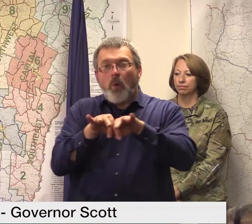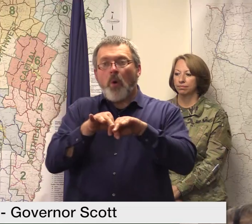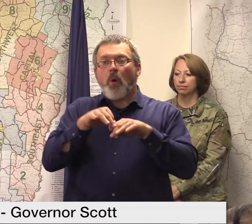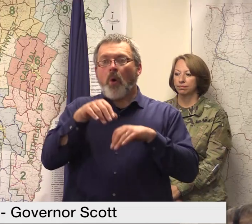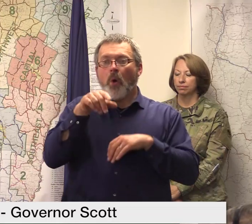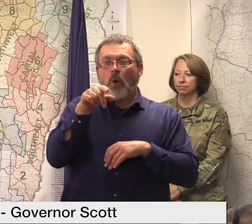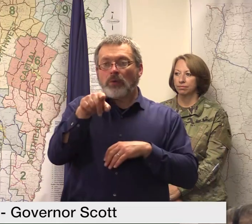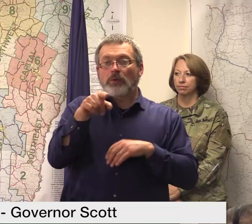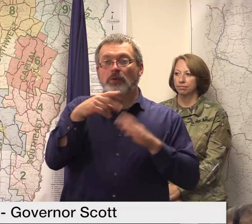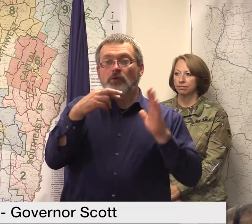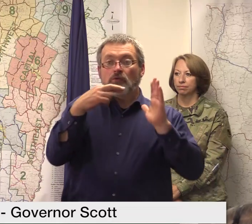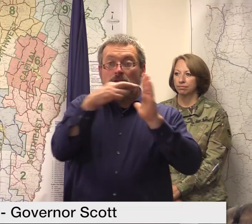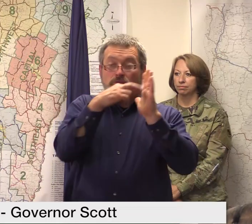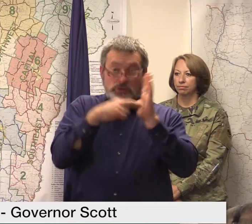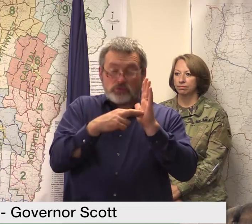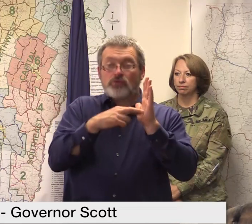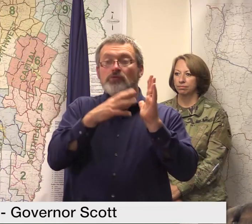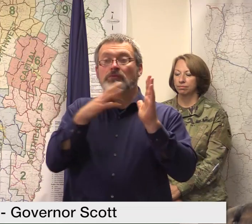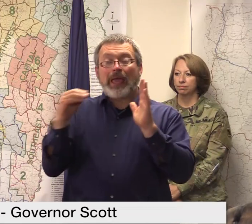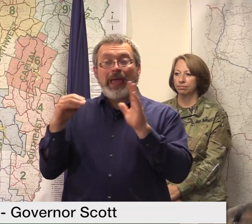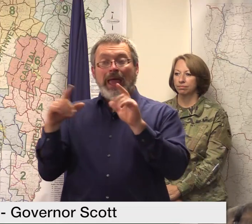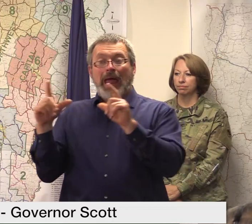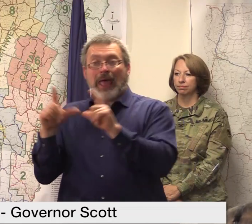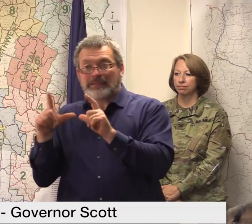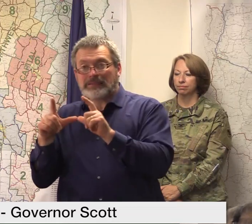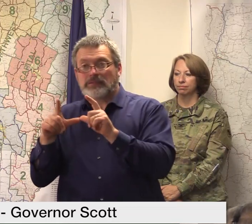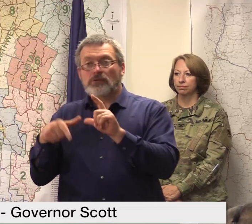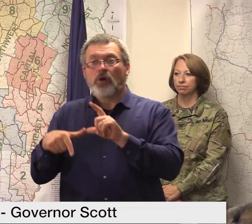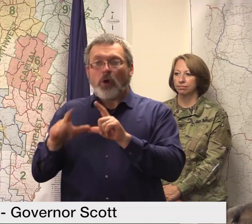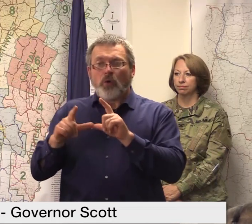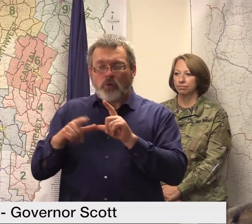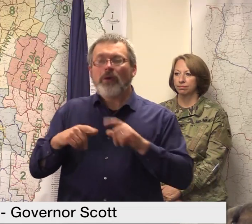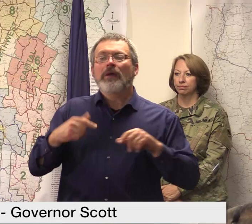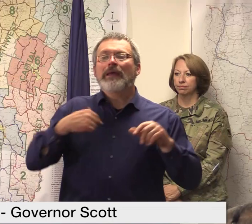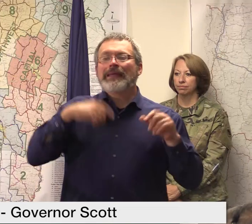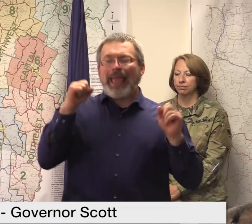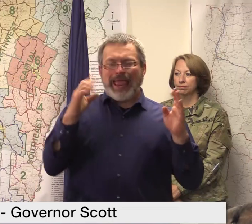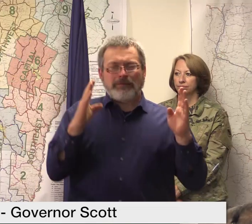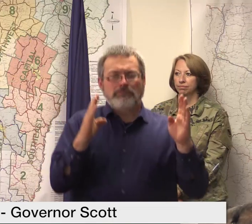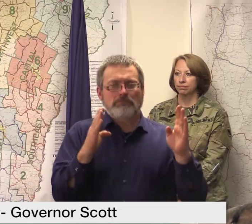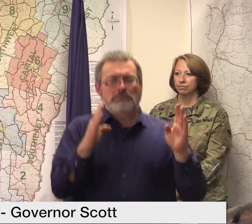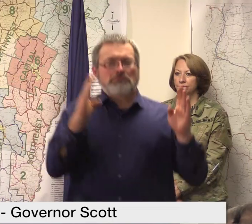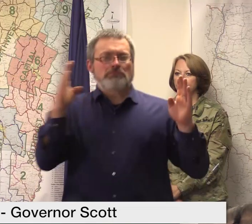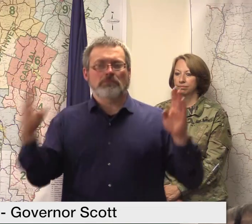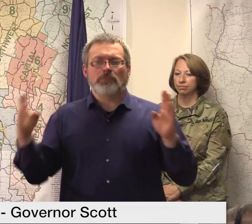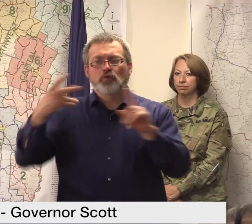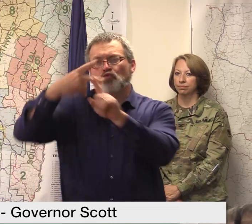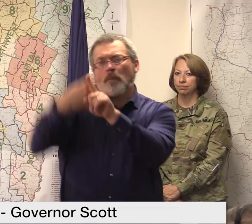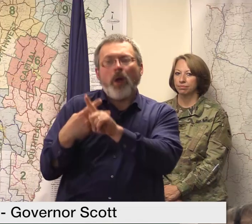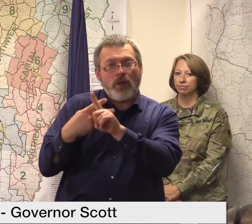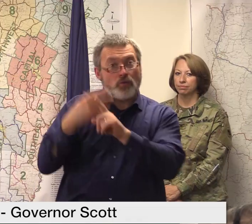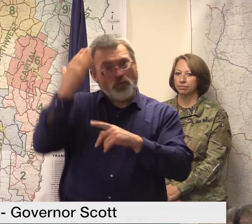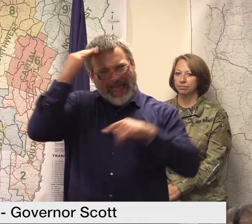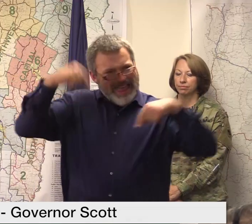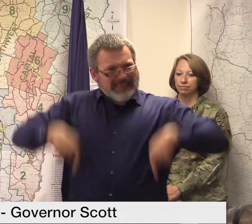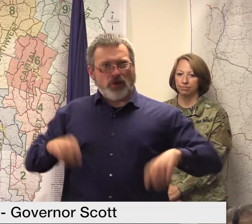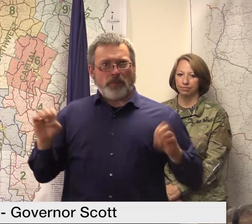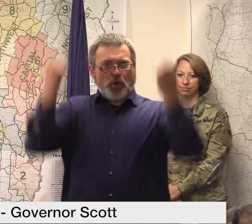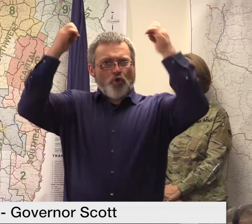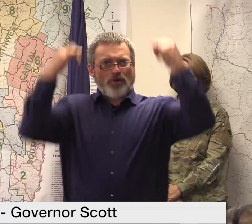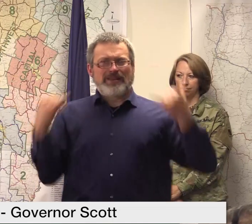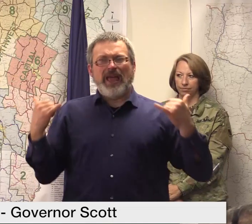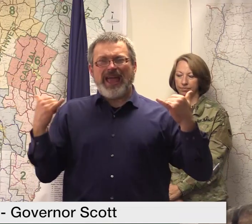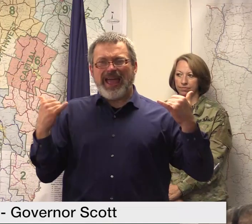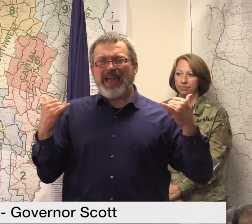emergency order this also includes out of state registrations that otherwise would have had to transfer to